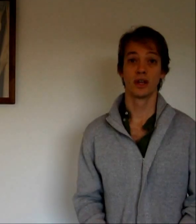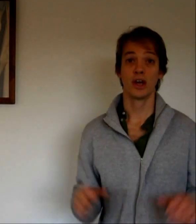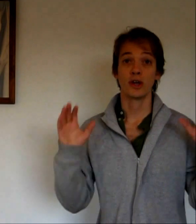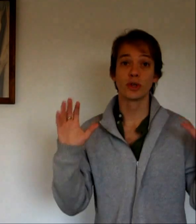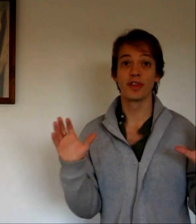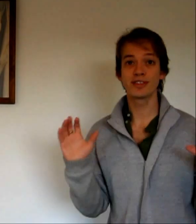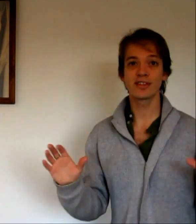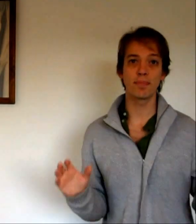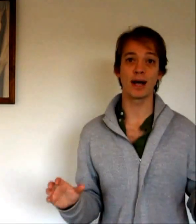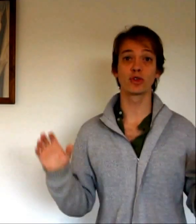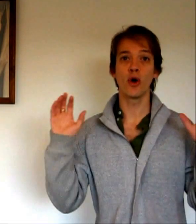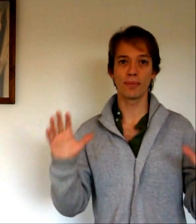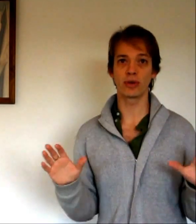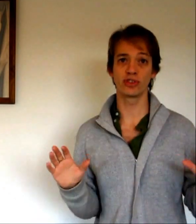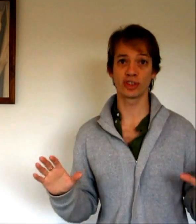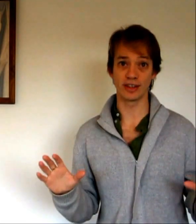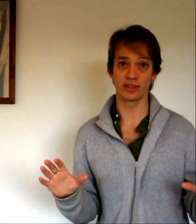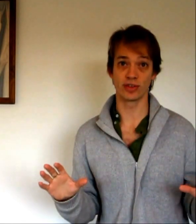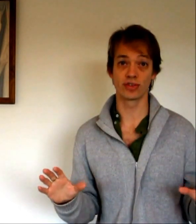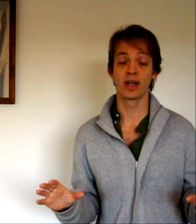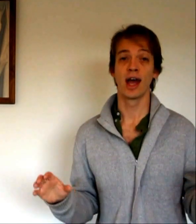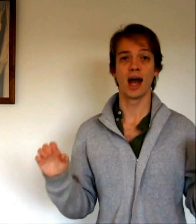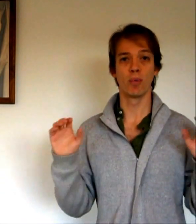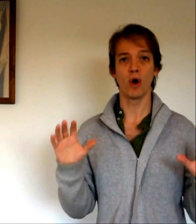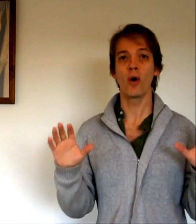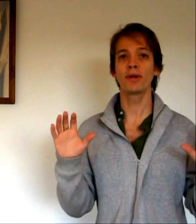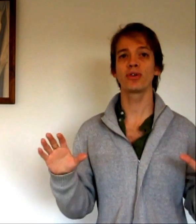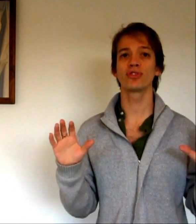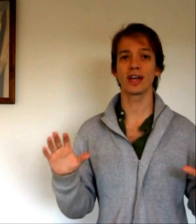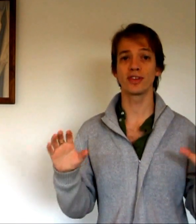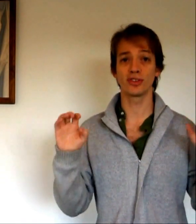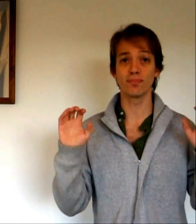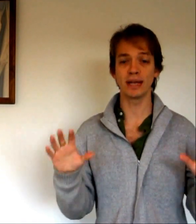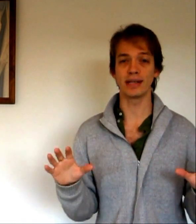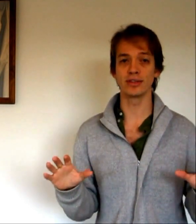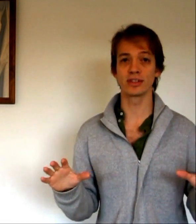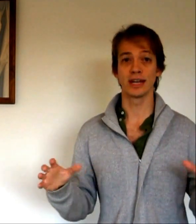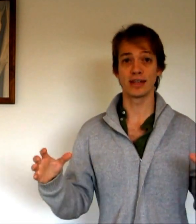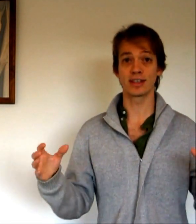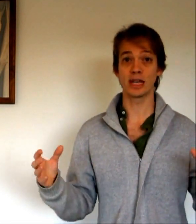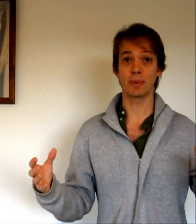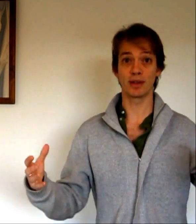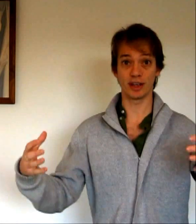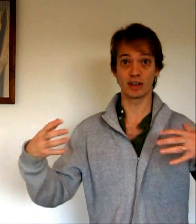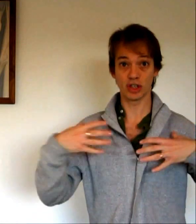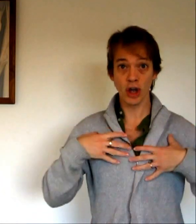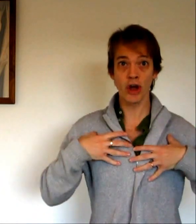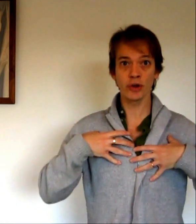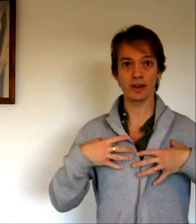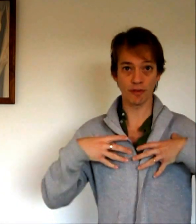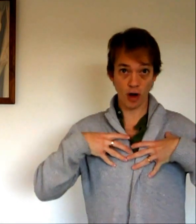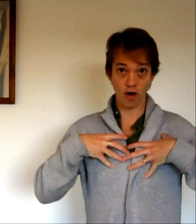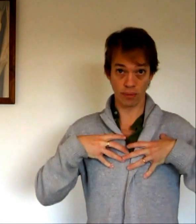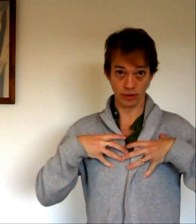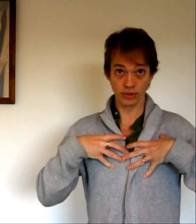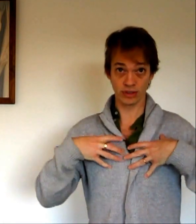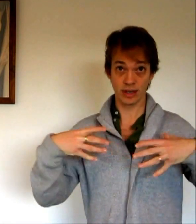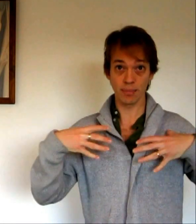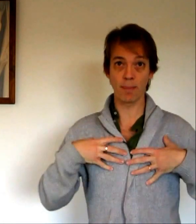So this is about homeostasis and what homeostasis means is keeping the internal environment in my